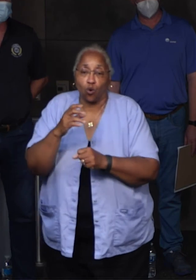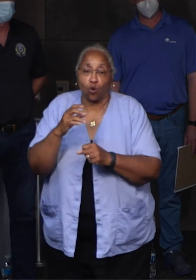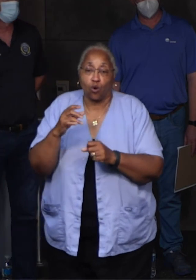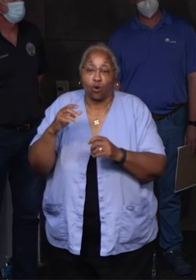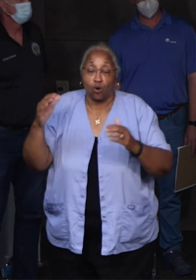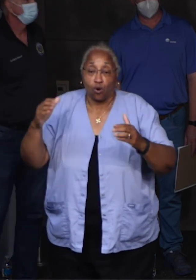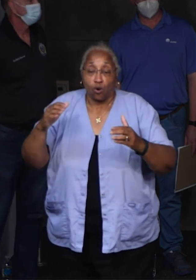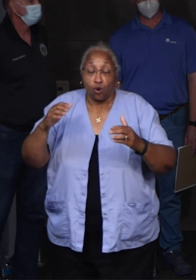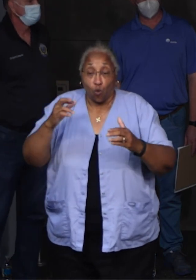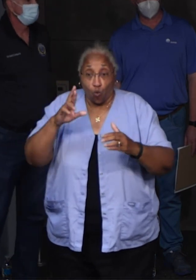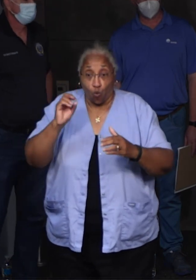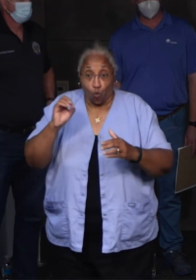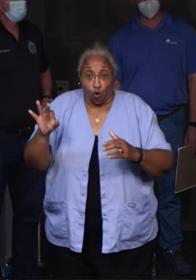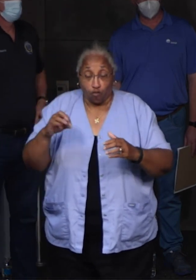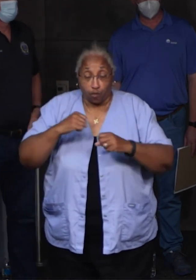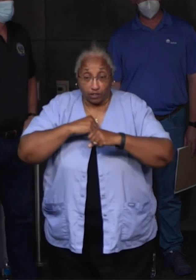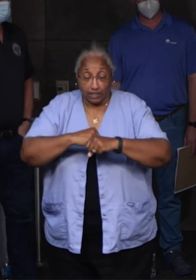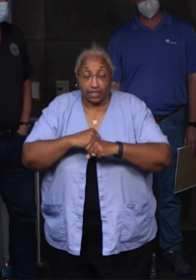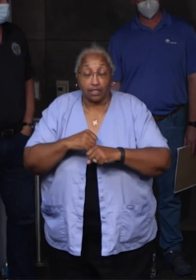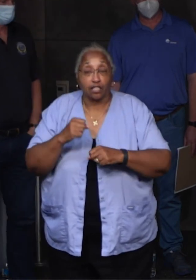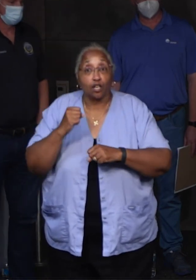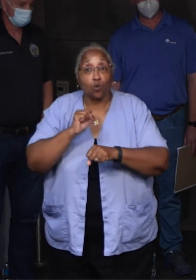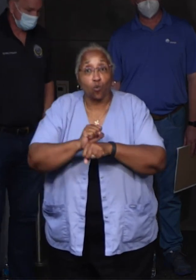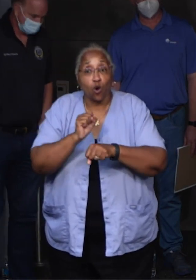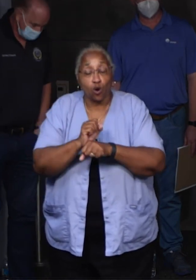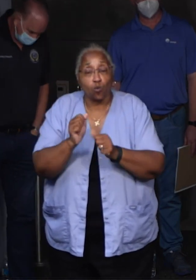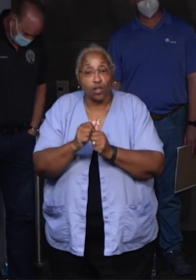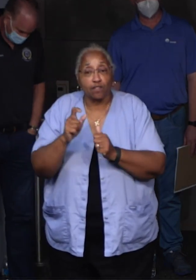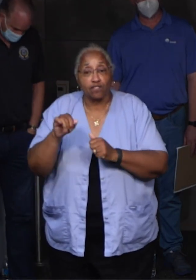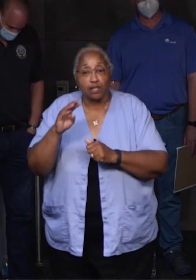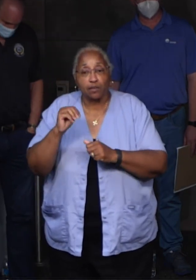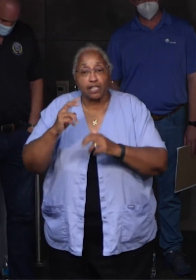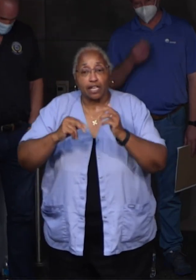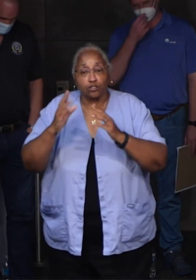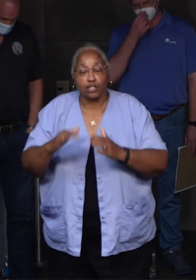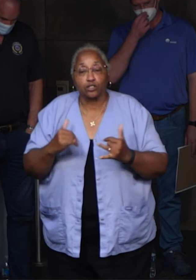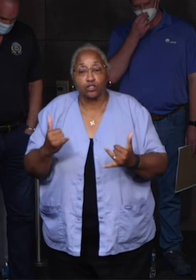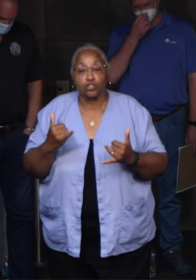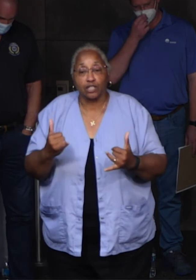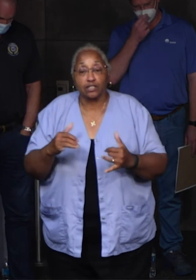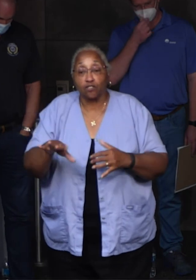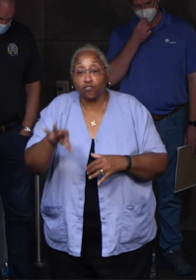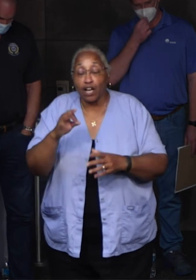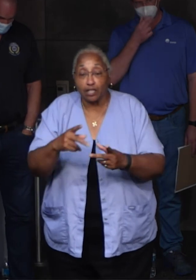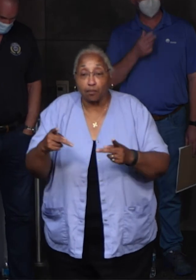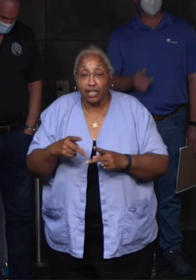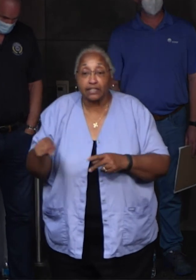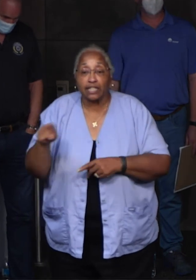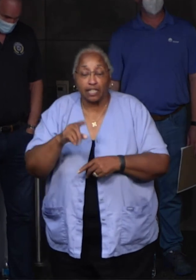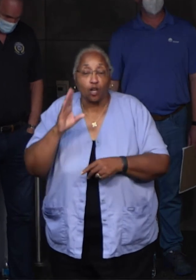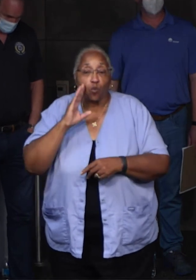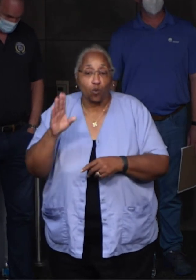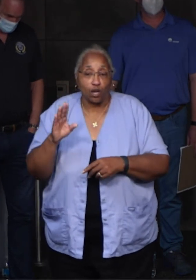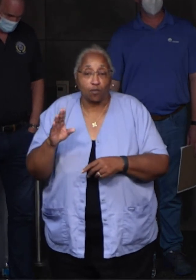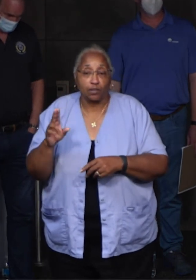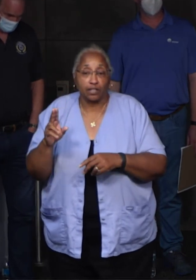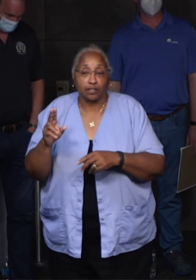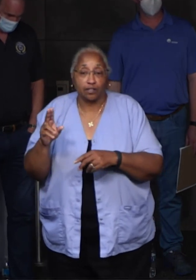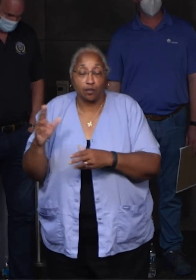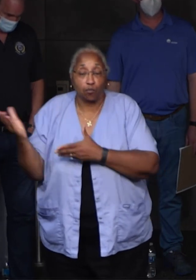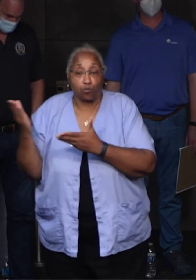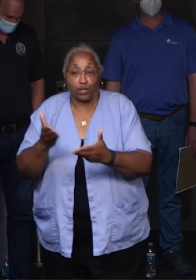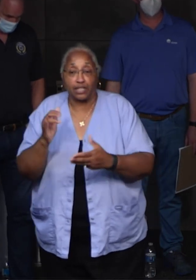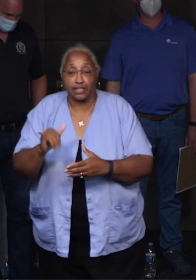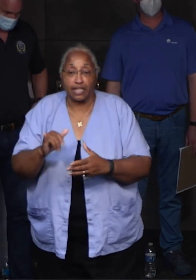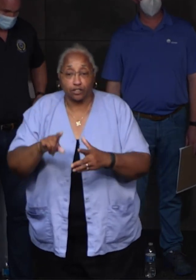can tell you today I worked with a FEMA contractor today to find a staging site where they will be deploying those resources starting